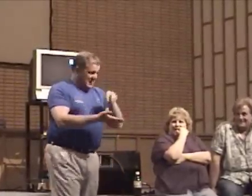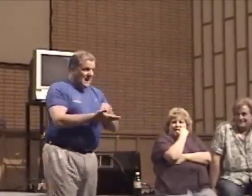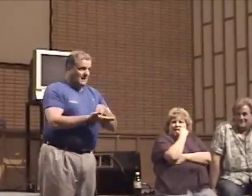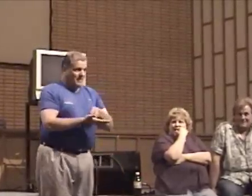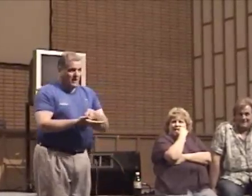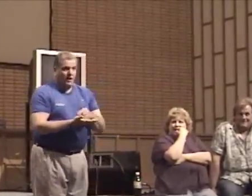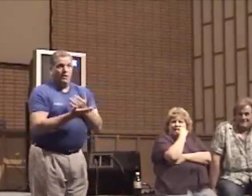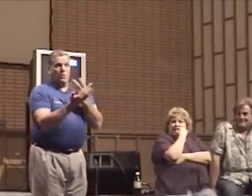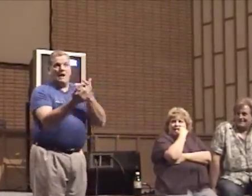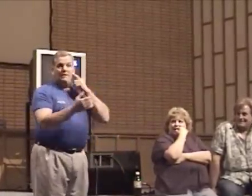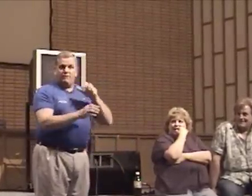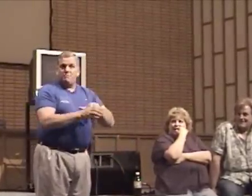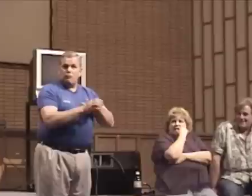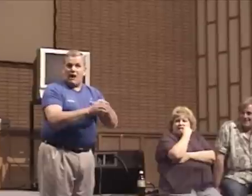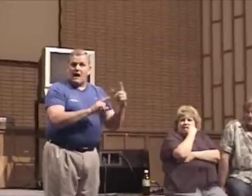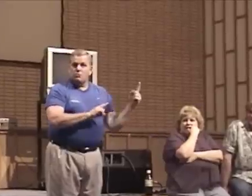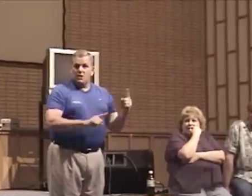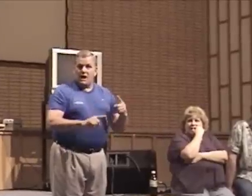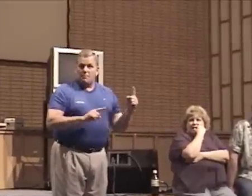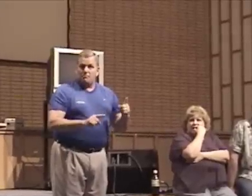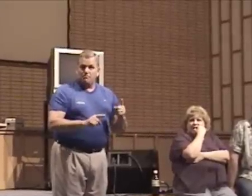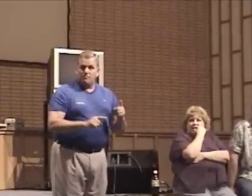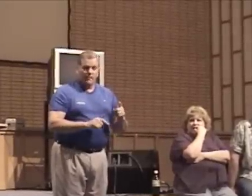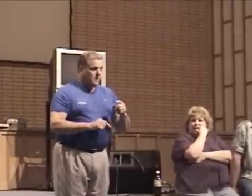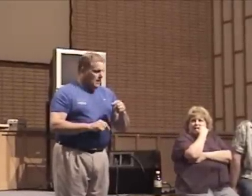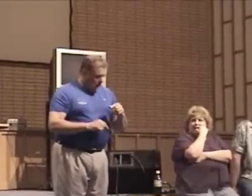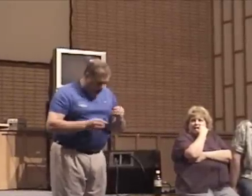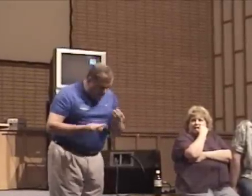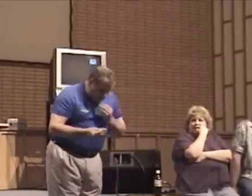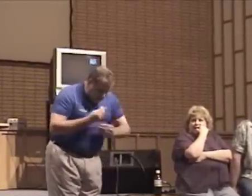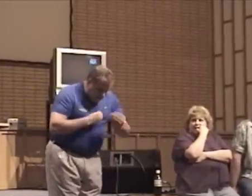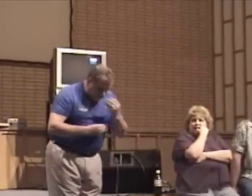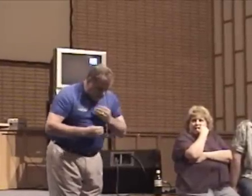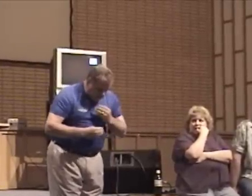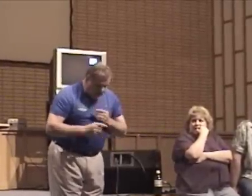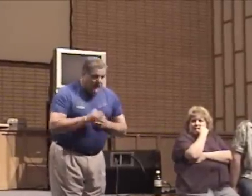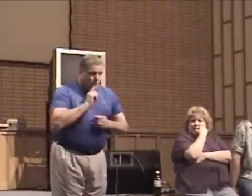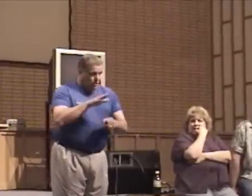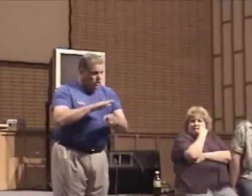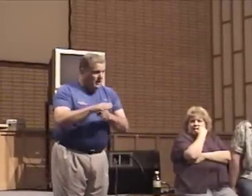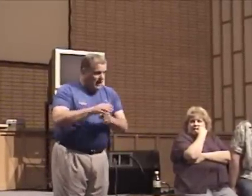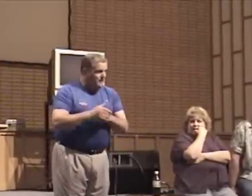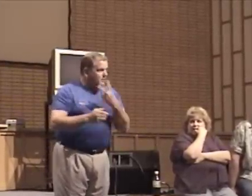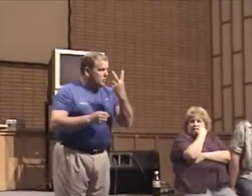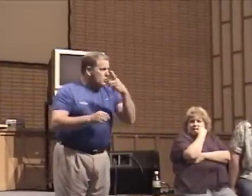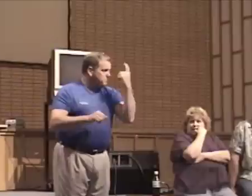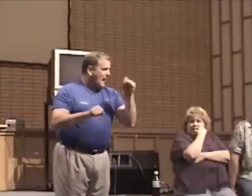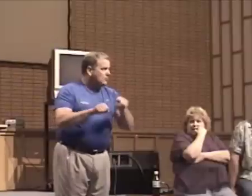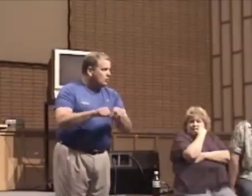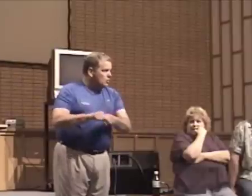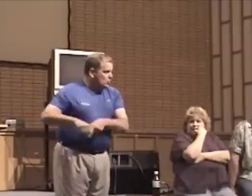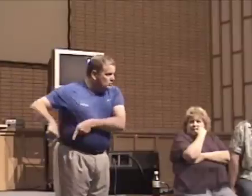standing there, waiting for my ride to come, I'm eating. And sure enough, he likes food.